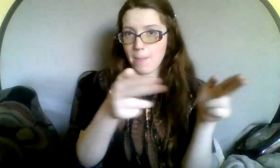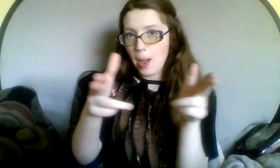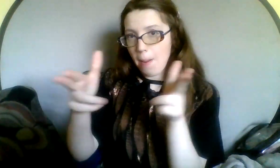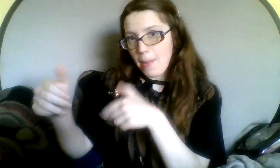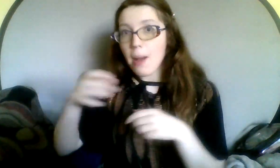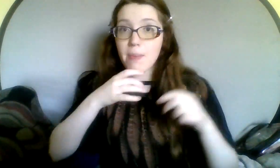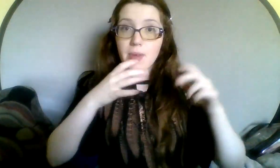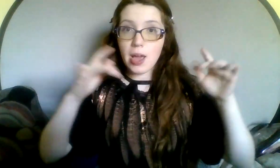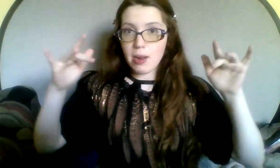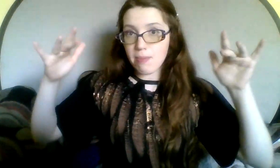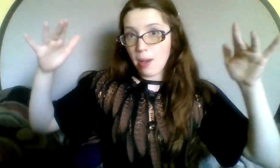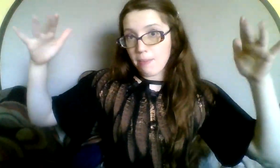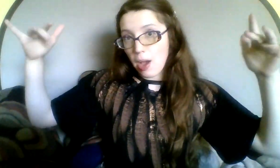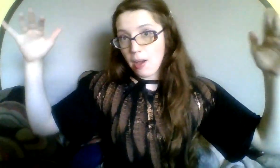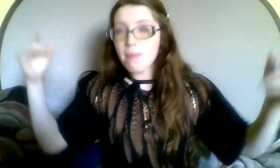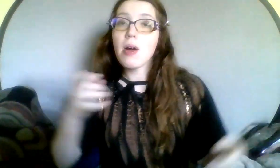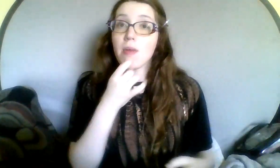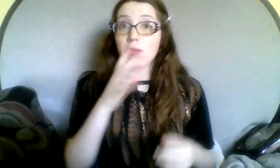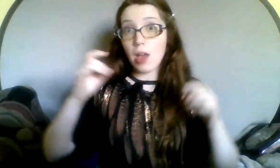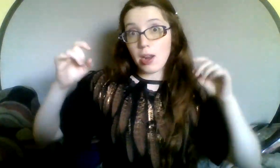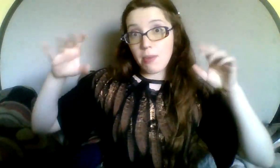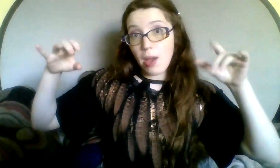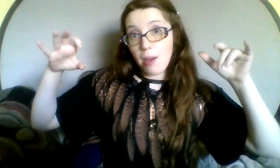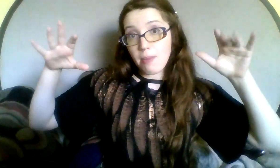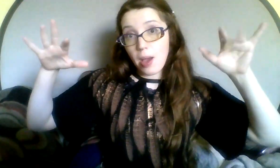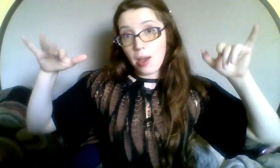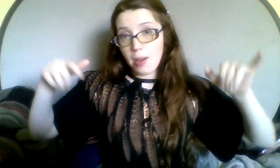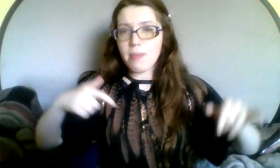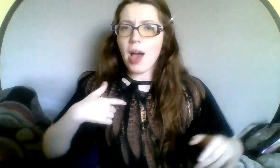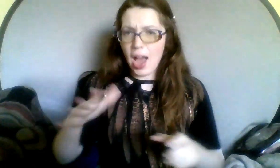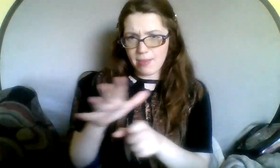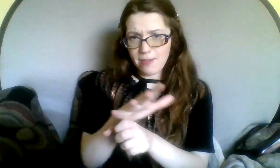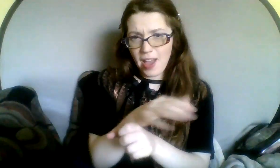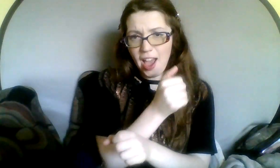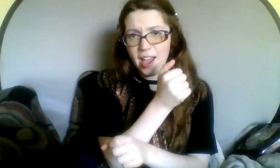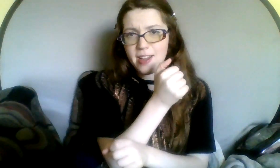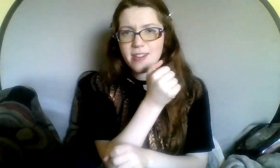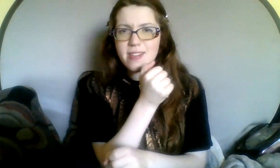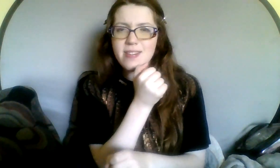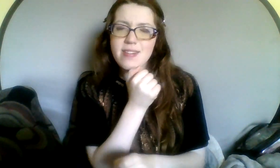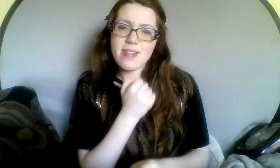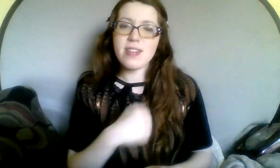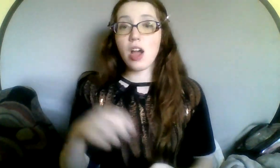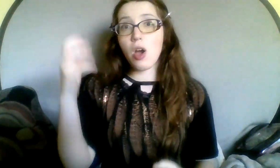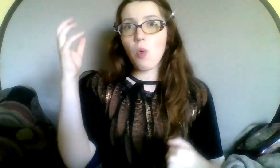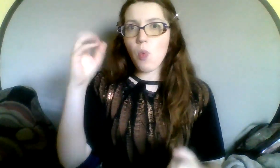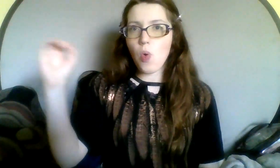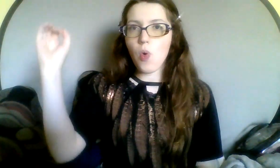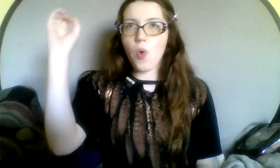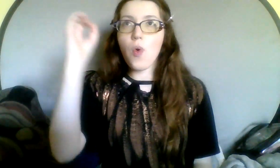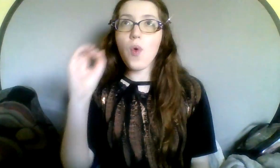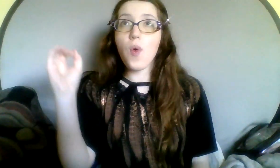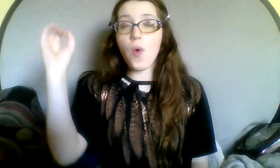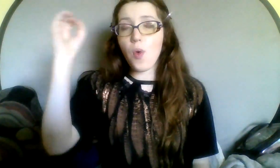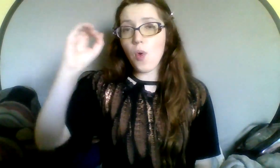oh oh oh Light em up oh oh Light em up oh oh I'm on fire oh oh oh